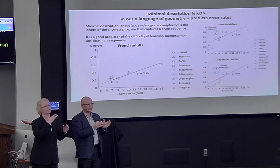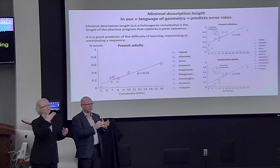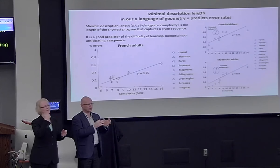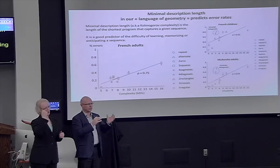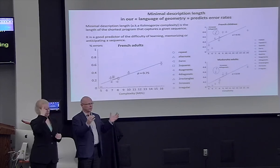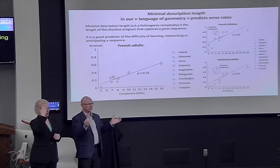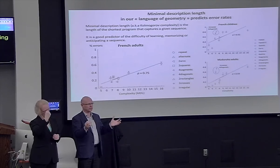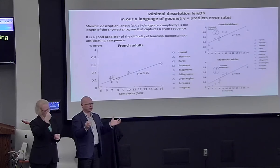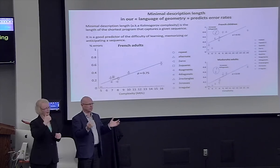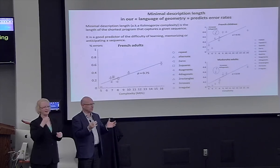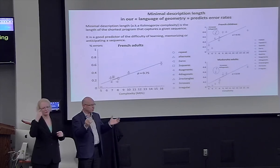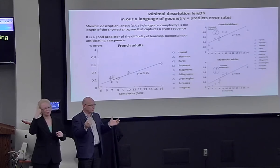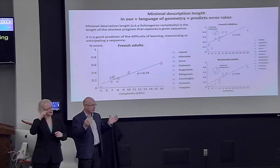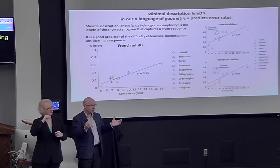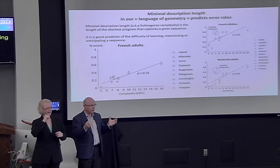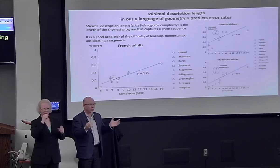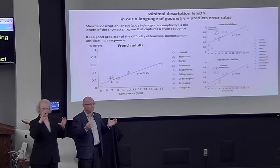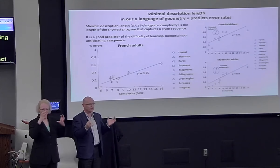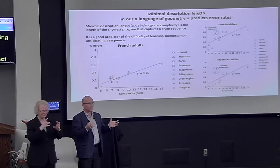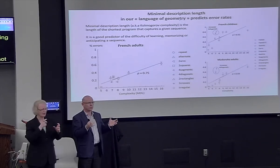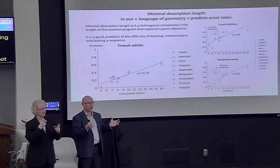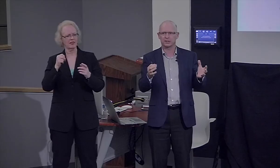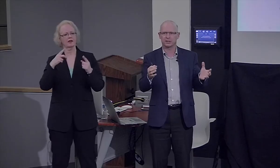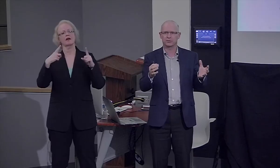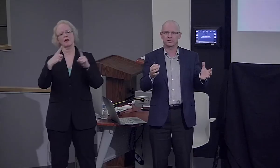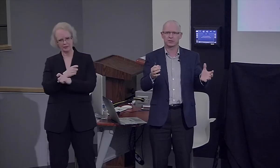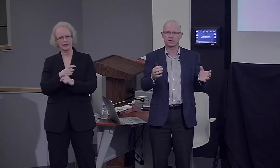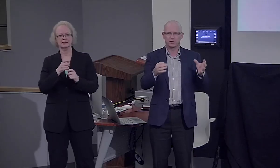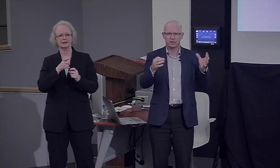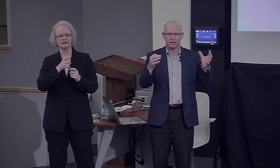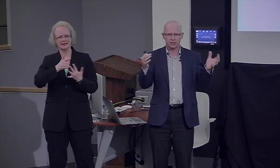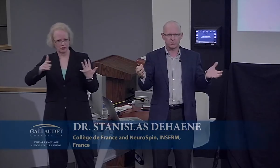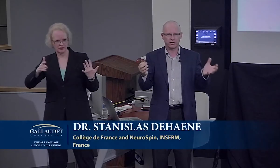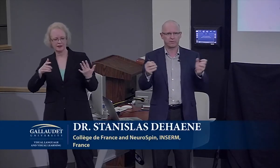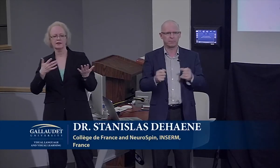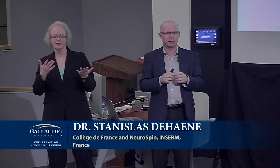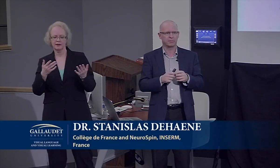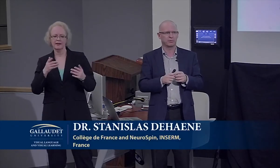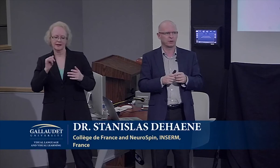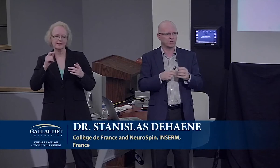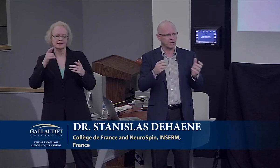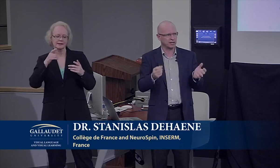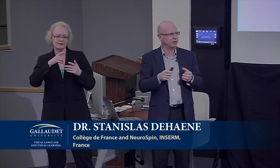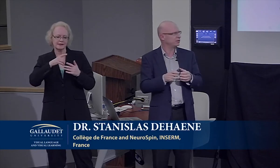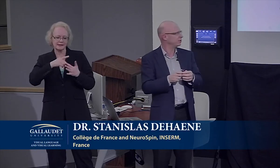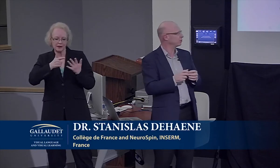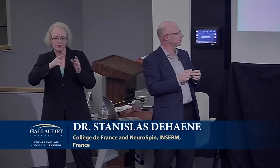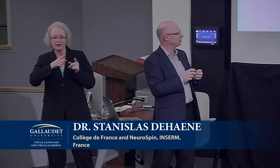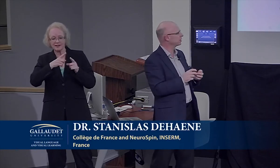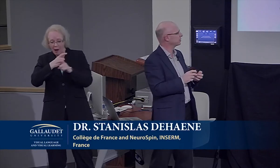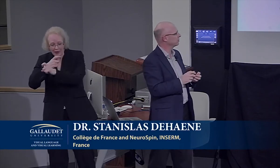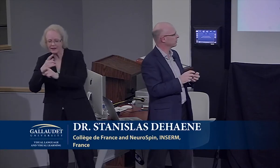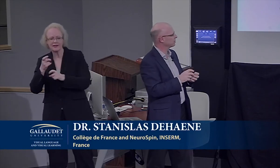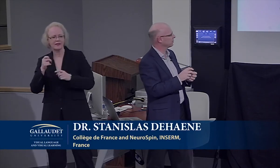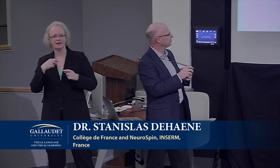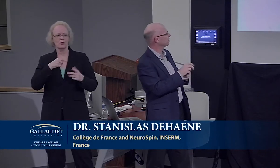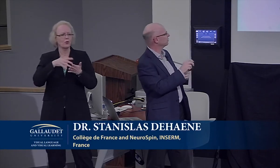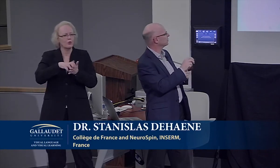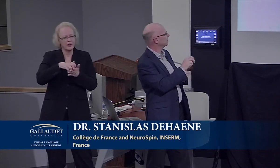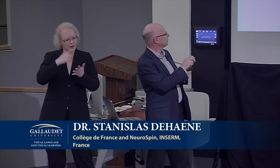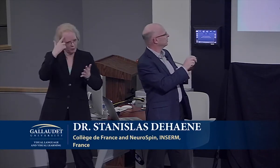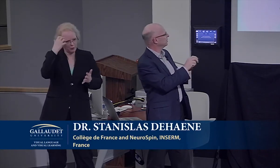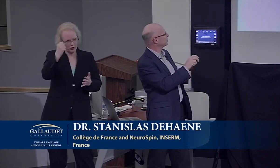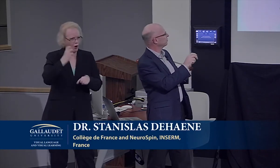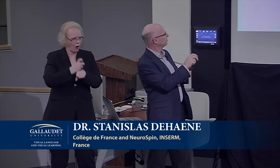compressible, it's a complex sequence. That's what we call a complex sequence. Then you have bad memory and bad ability to predict the rest of the